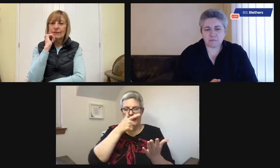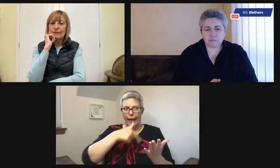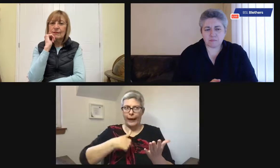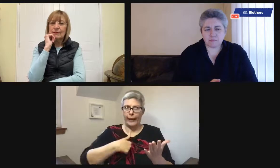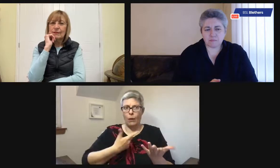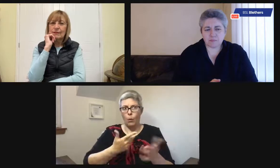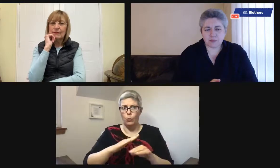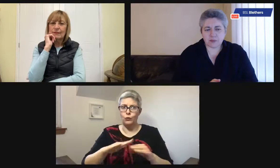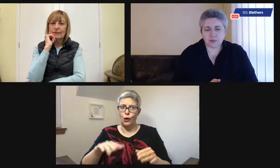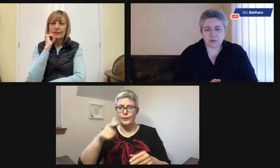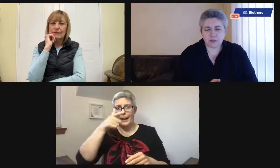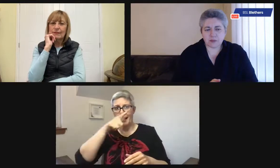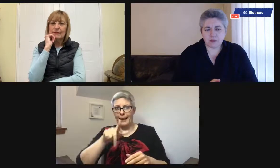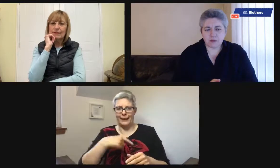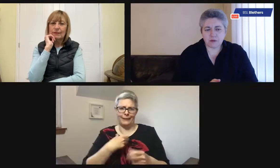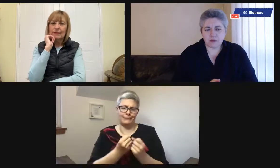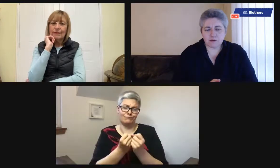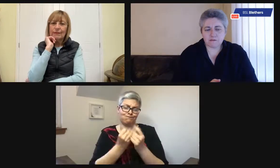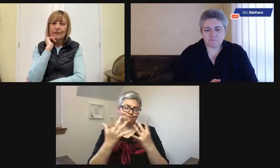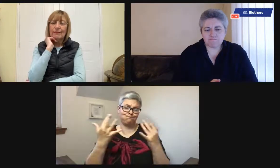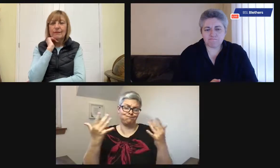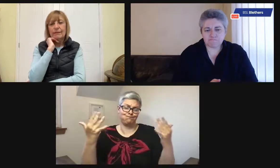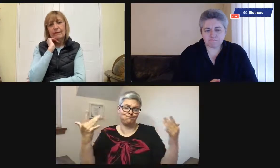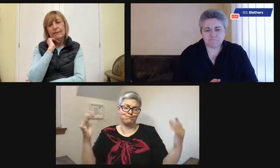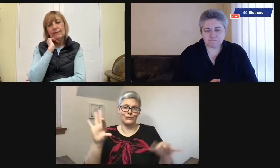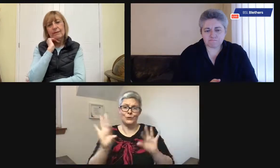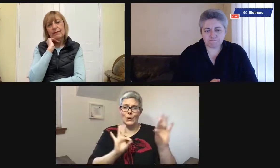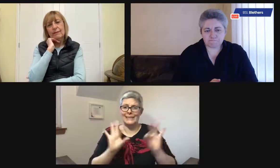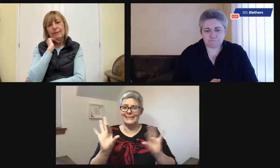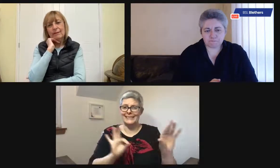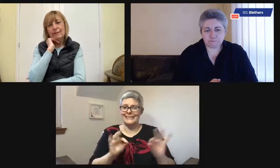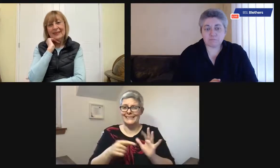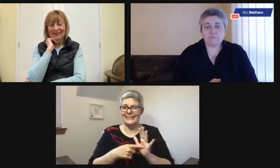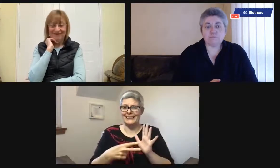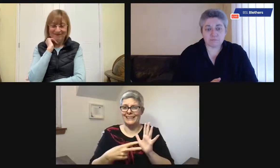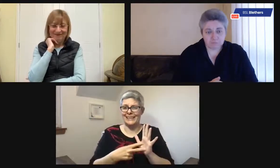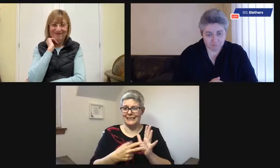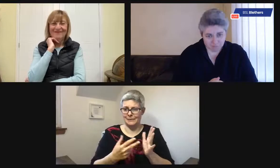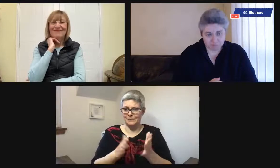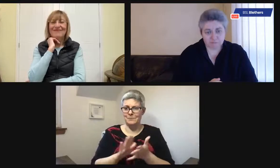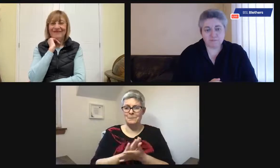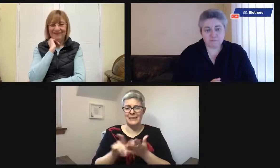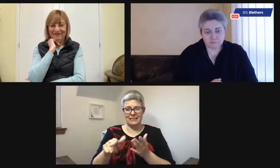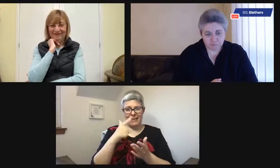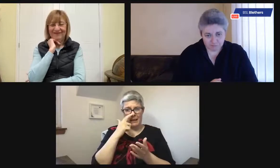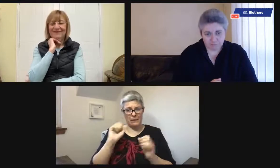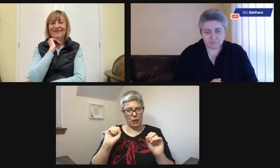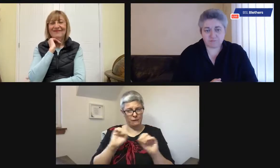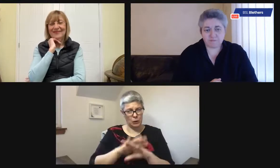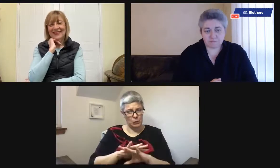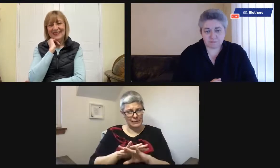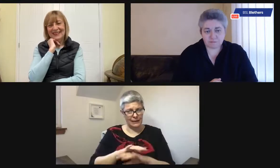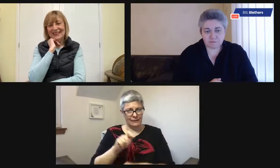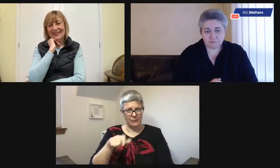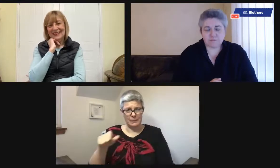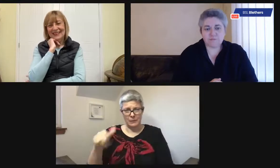television, and luckily, or not luckily, I don't know, there are lots of choices now